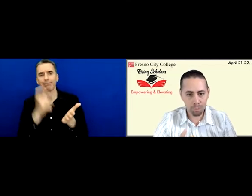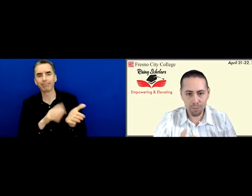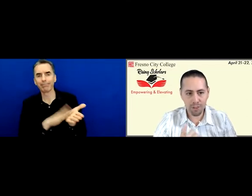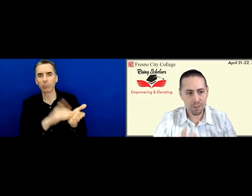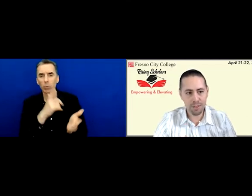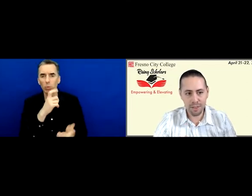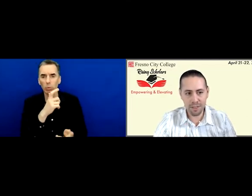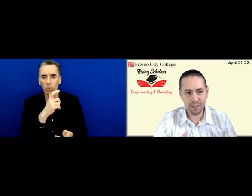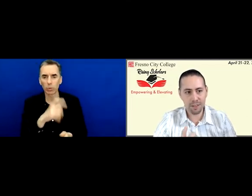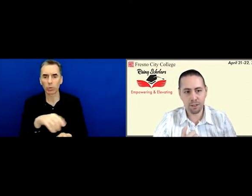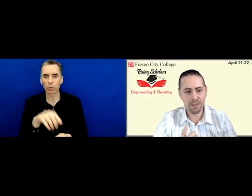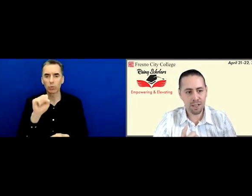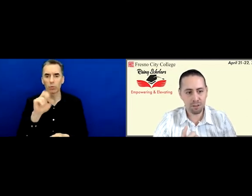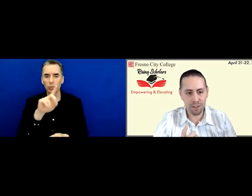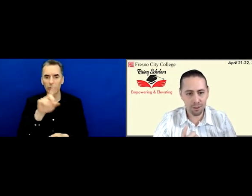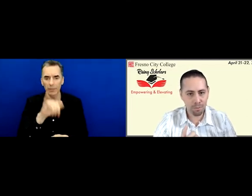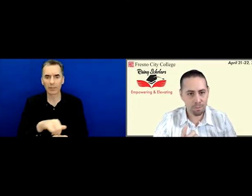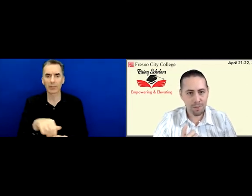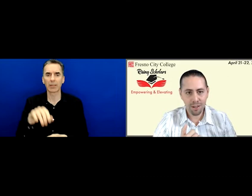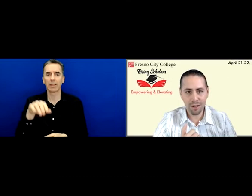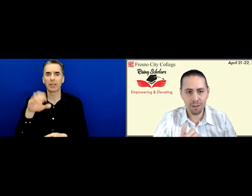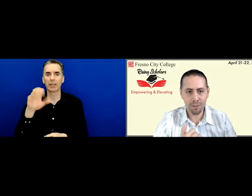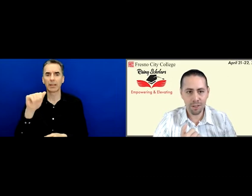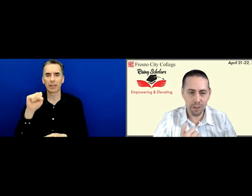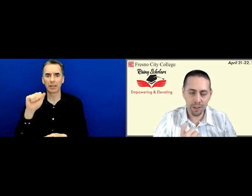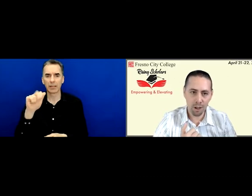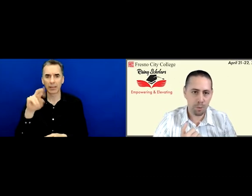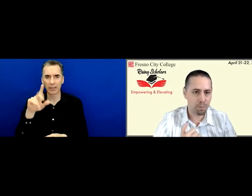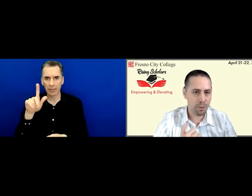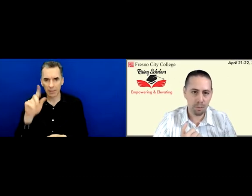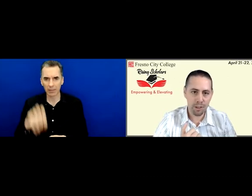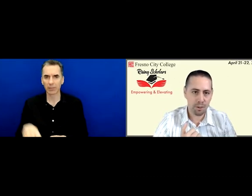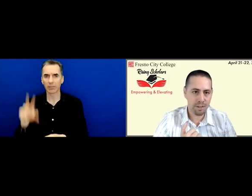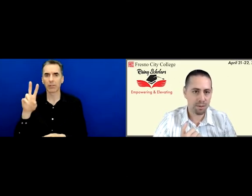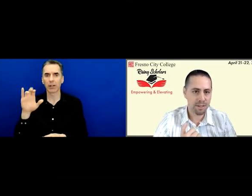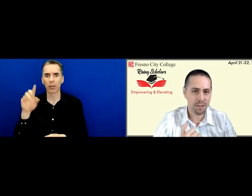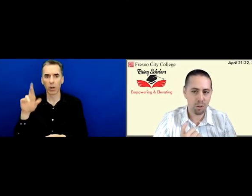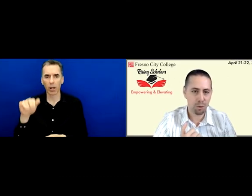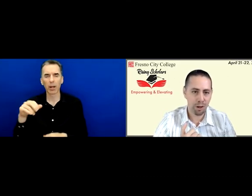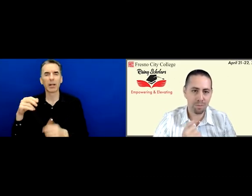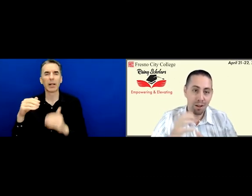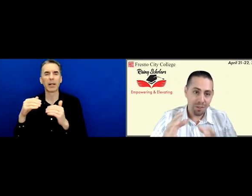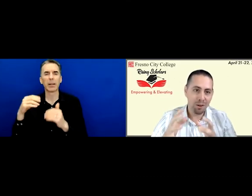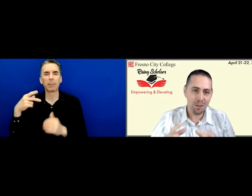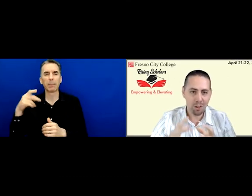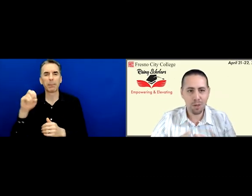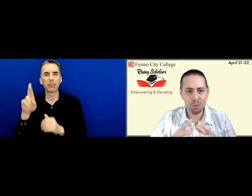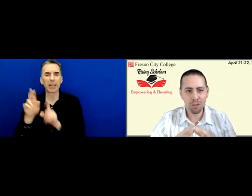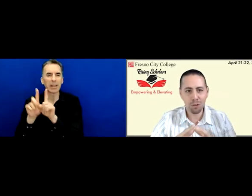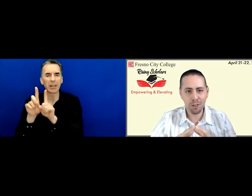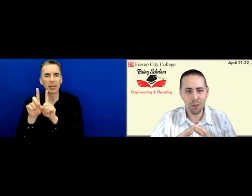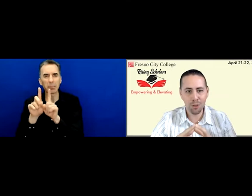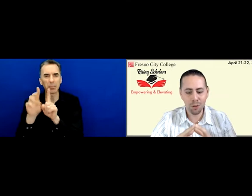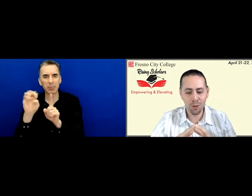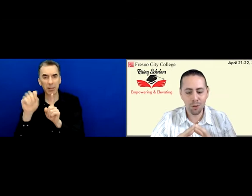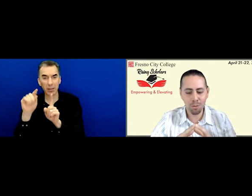Hugo, Susie, Dr. Cassandra Little, Victoria, our peer mentors in the Rising Scholars Program. Those are the people